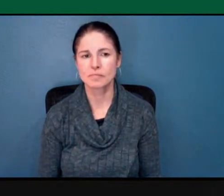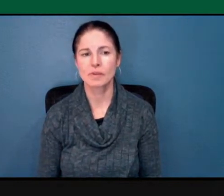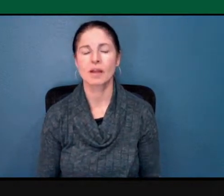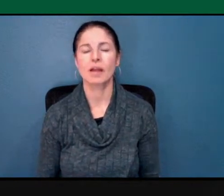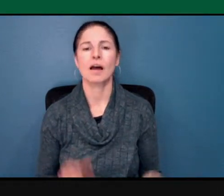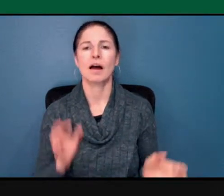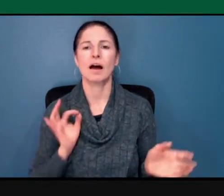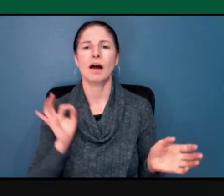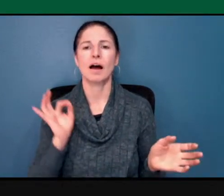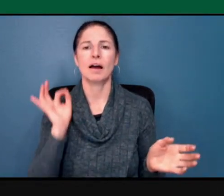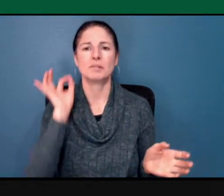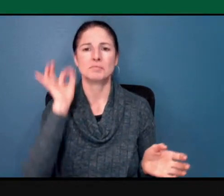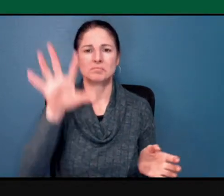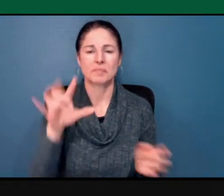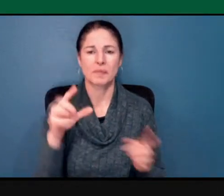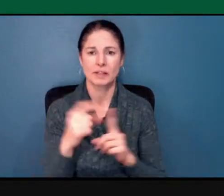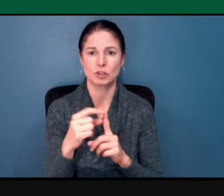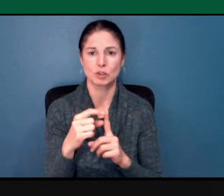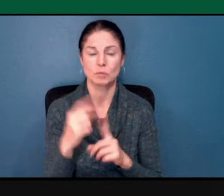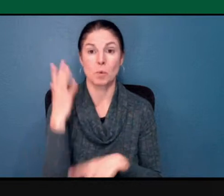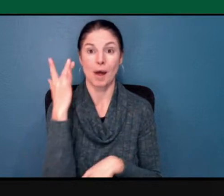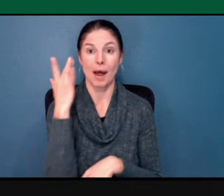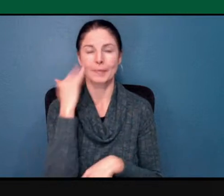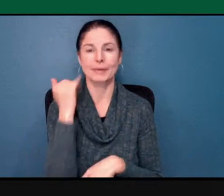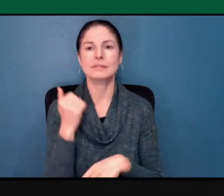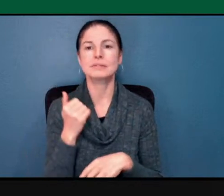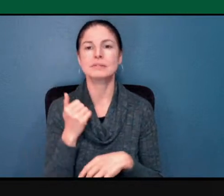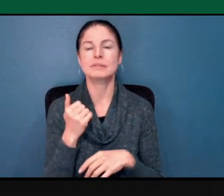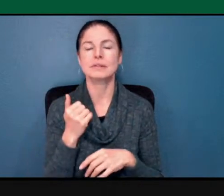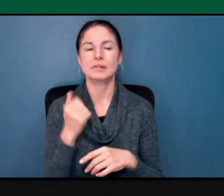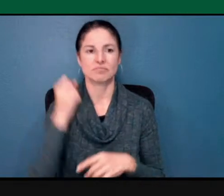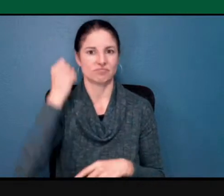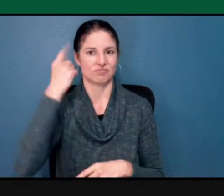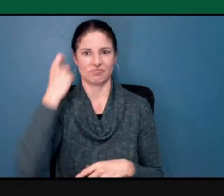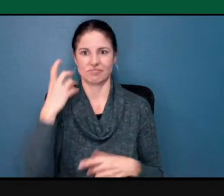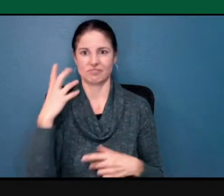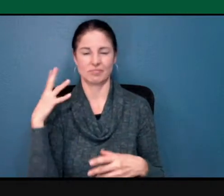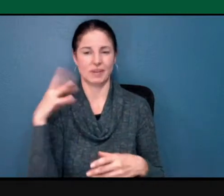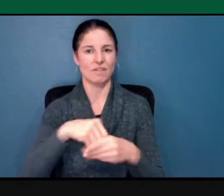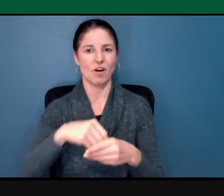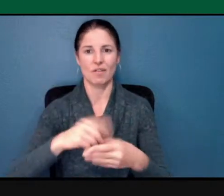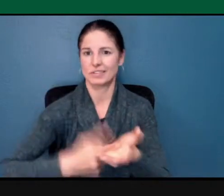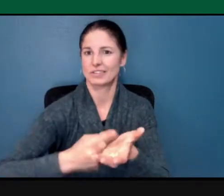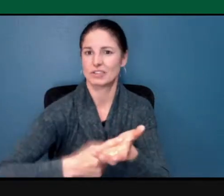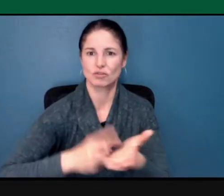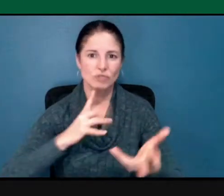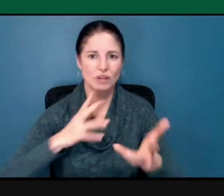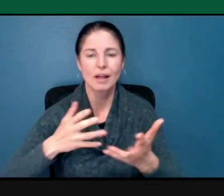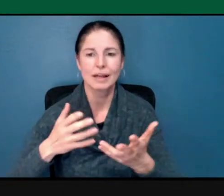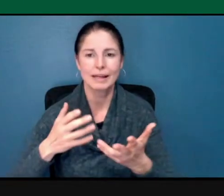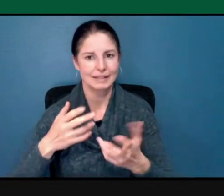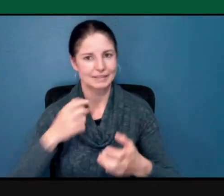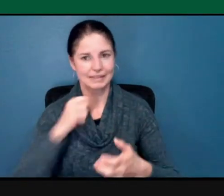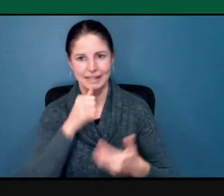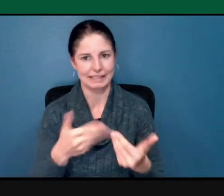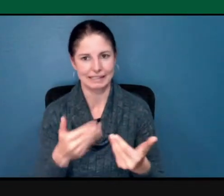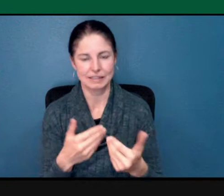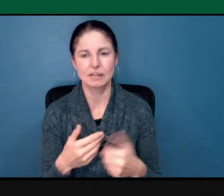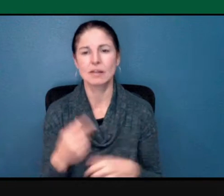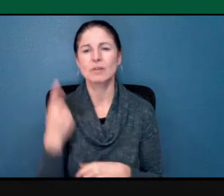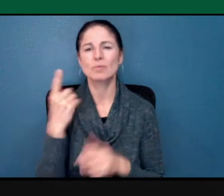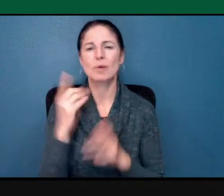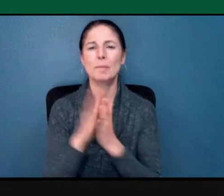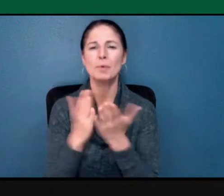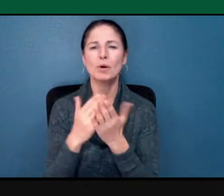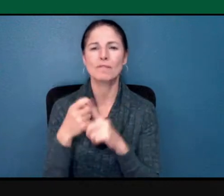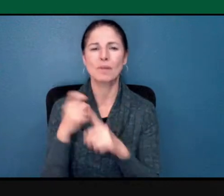sometimes to sit at the table. There is a new book out by Ibu Patel, who is a